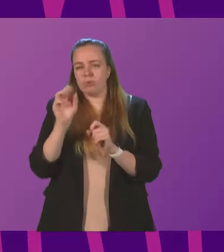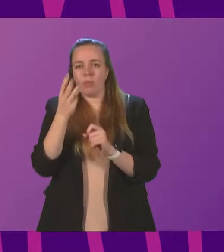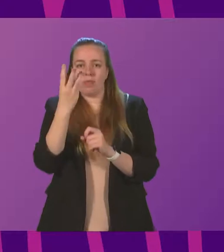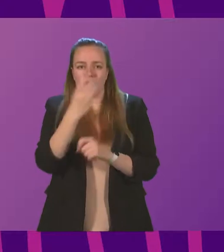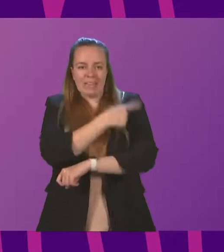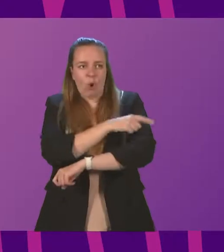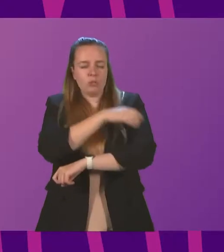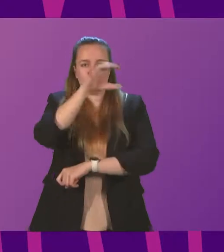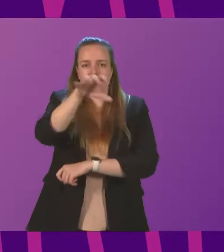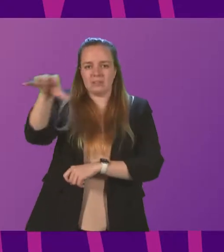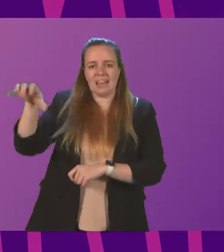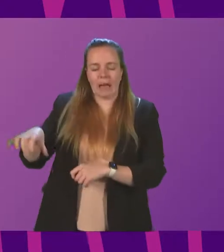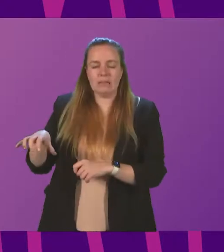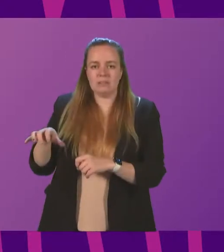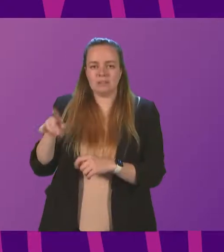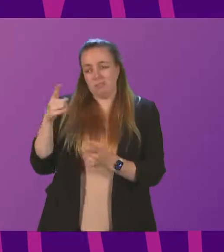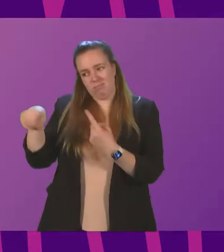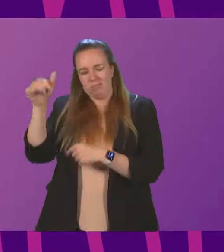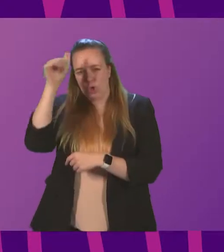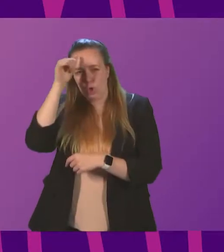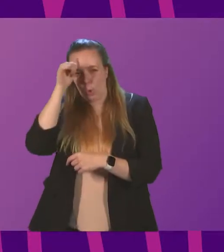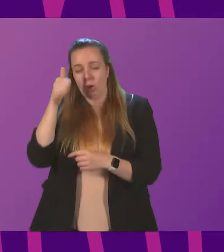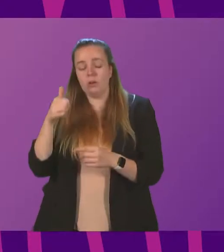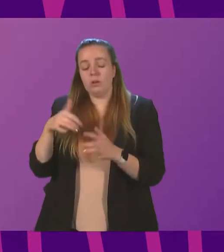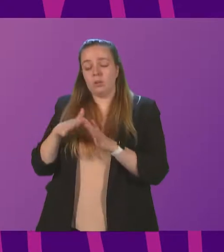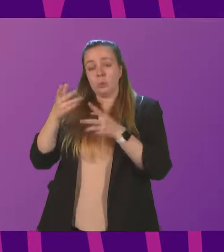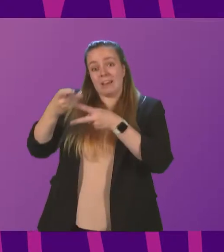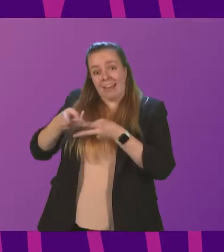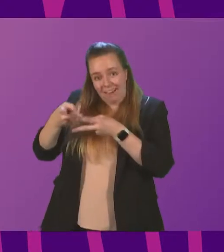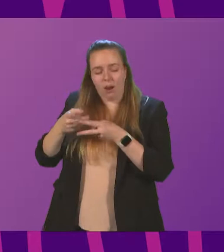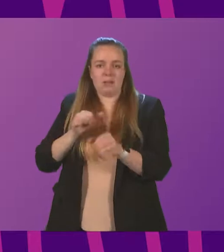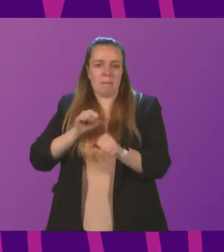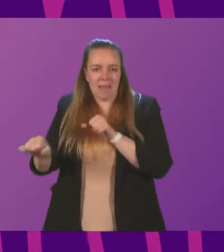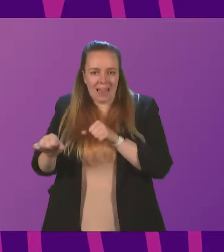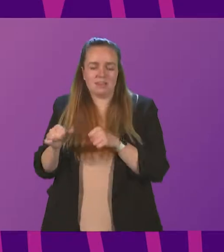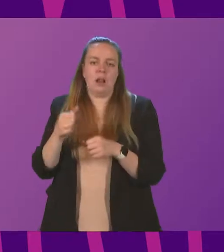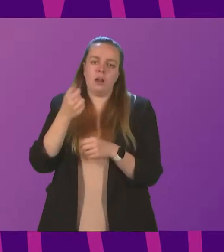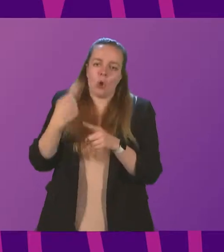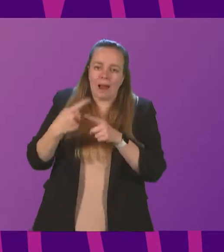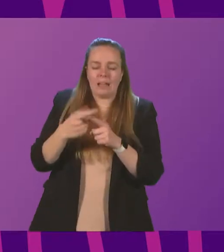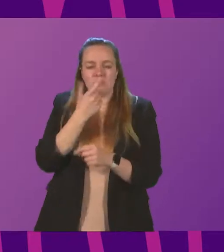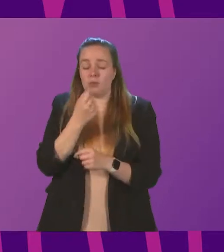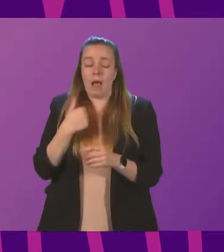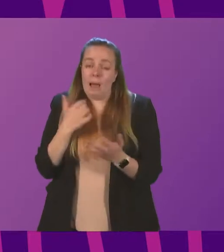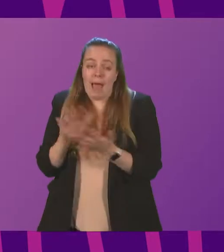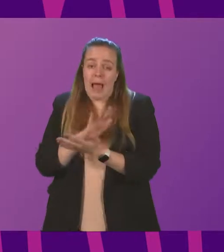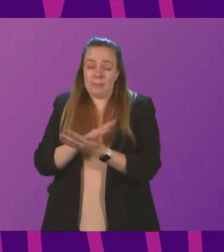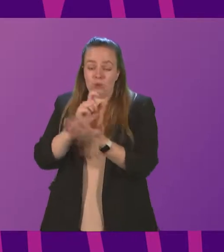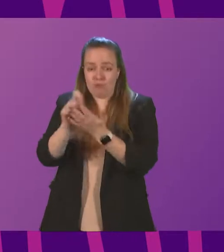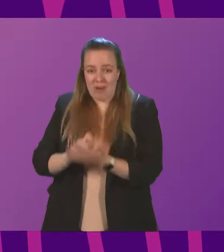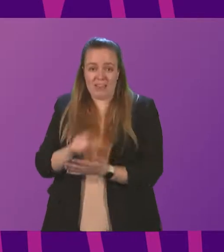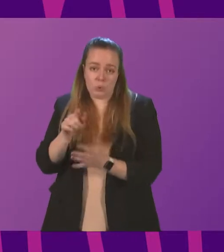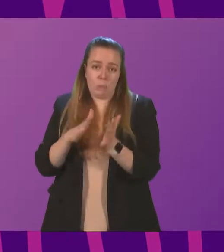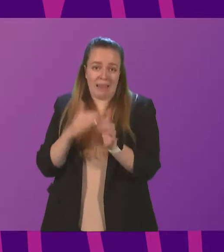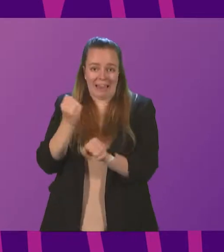sites that the member knows about into care as best and as quickly as we possibly can. But I'm more than happy to write to Megan